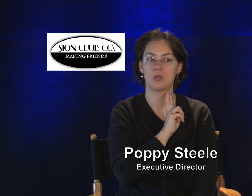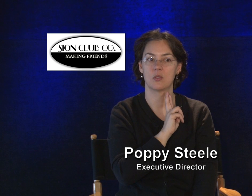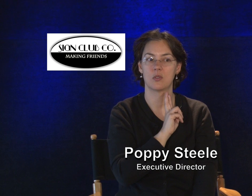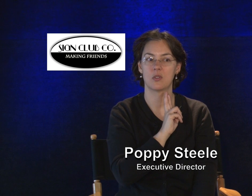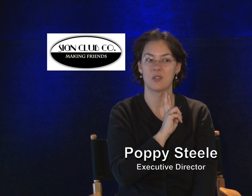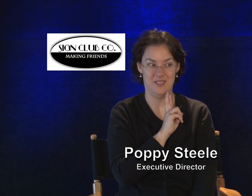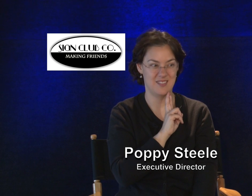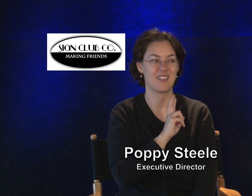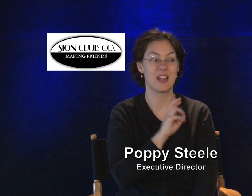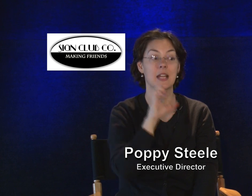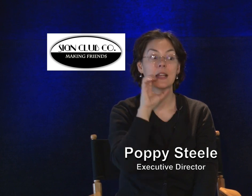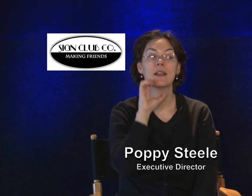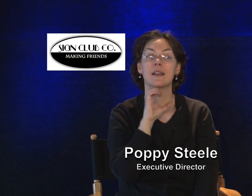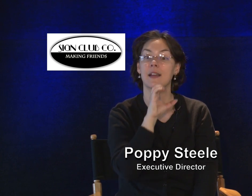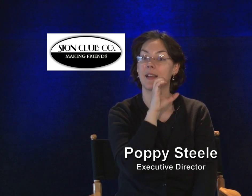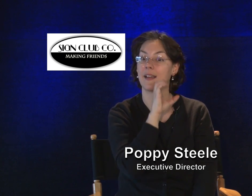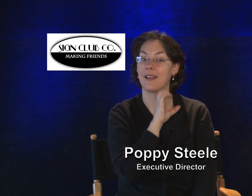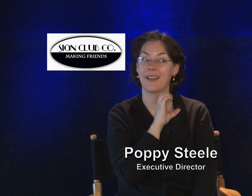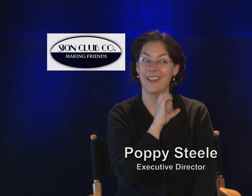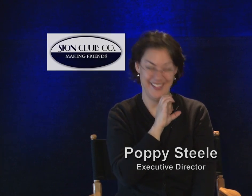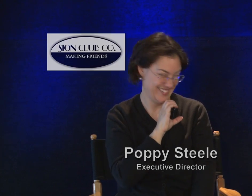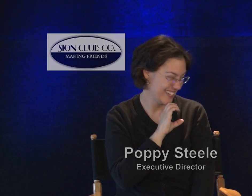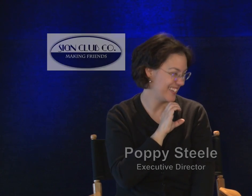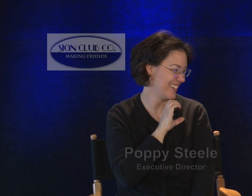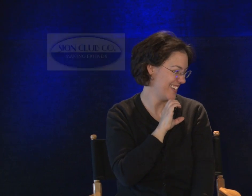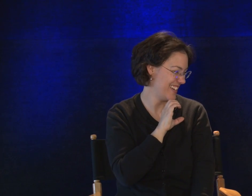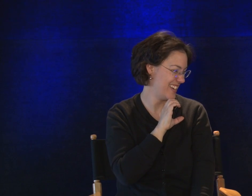Restaurant. Cafeteria. Good.